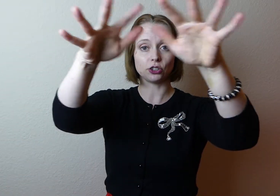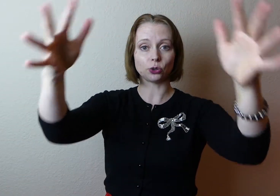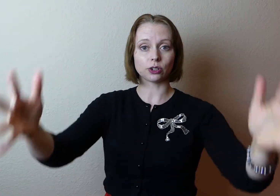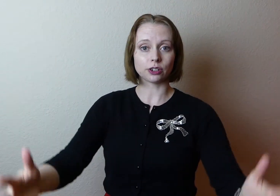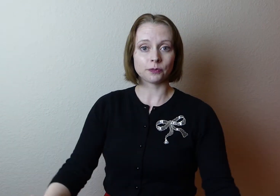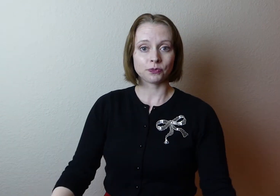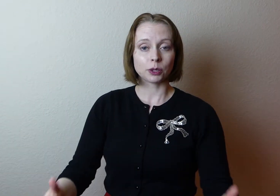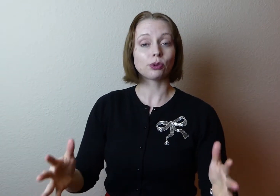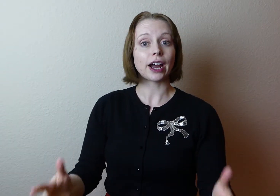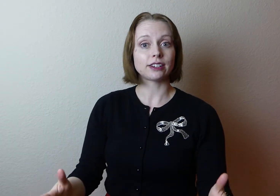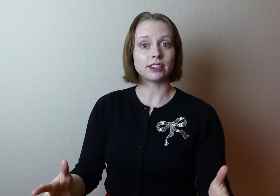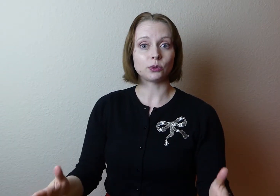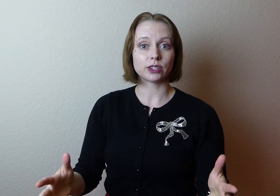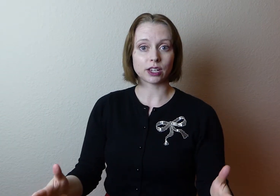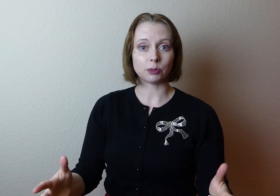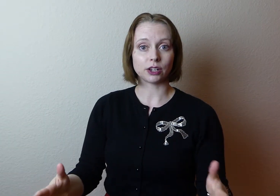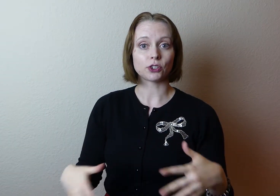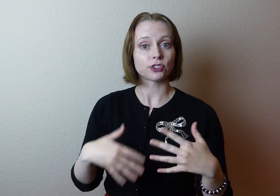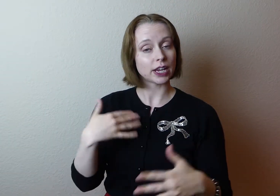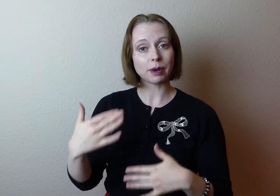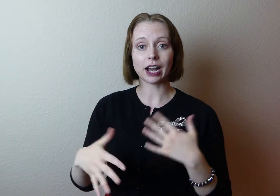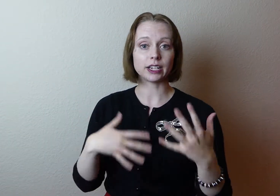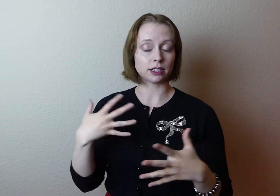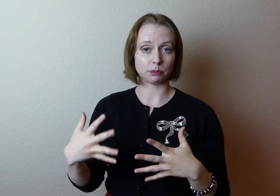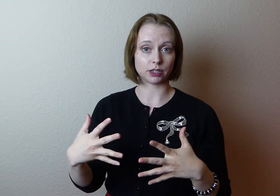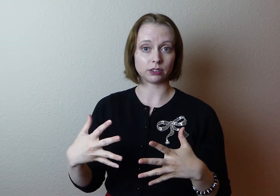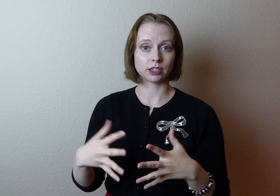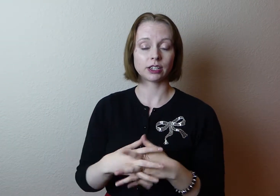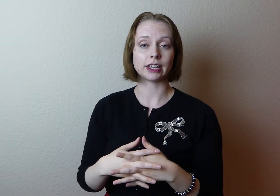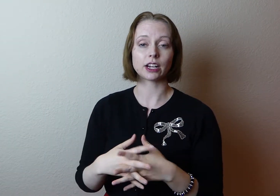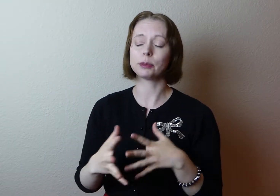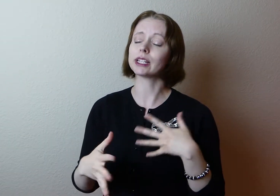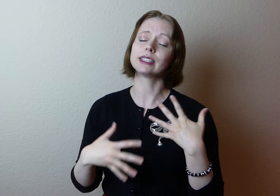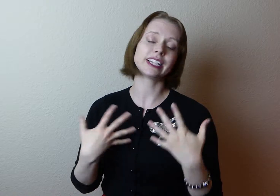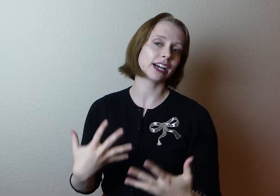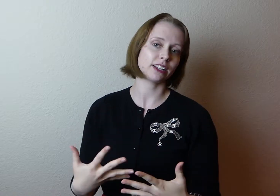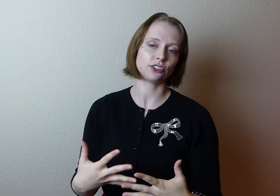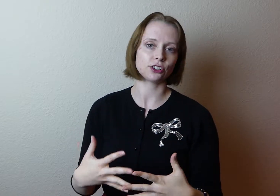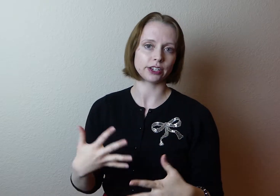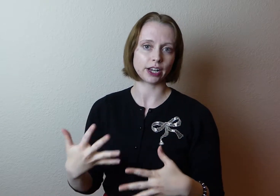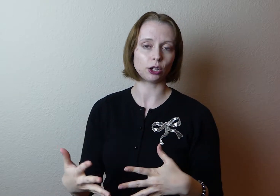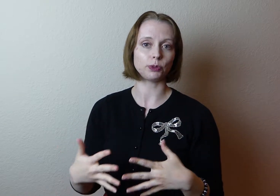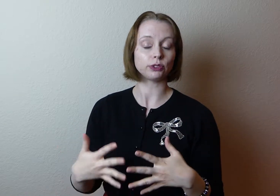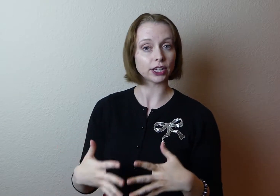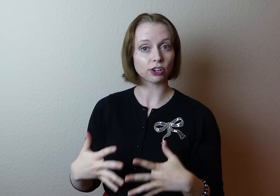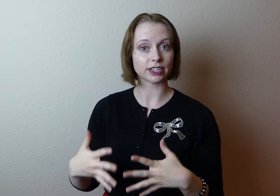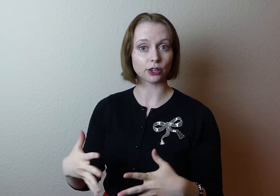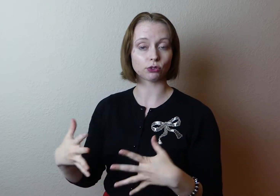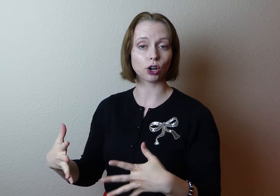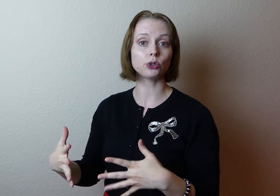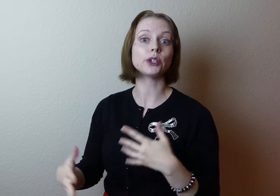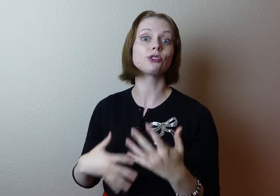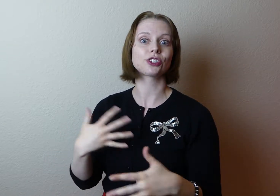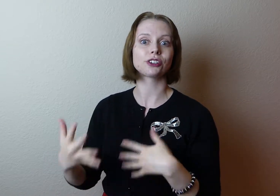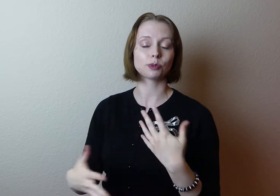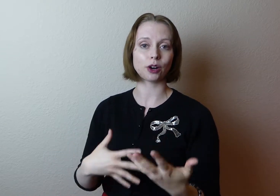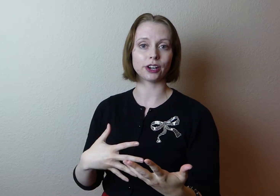you're practicing with someone of your same height and build, and that'll be a lot easier and help you later on down the road when you start sparring